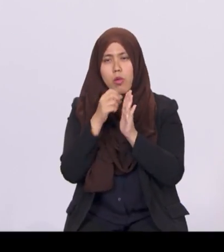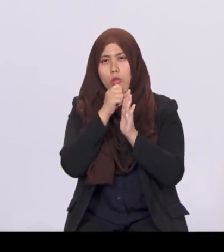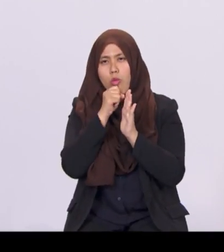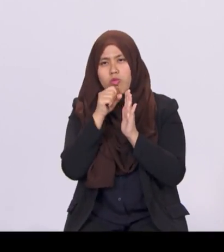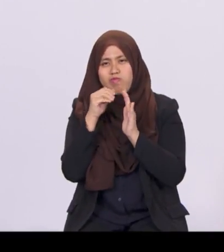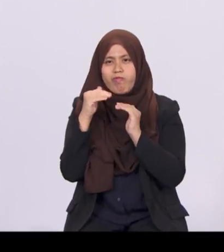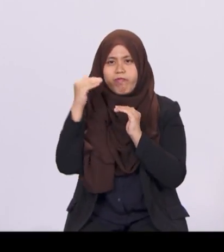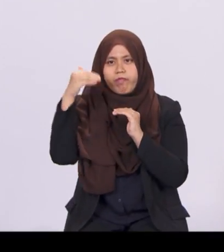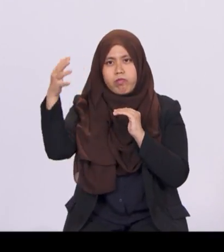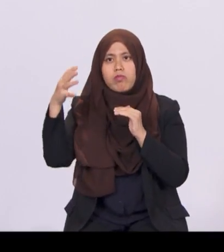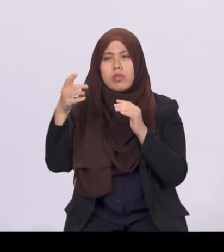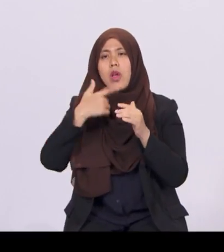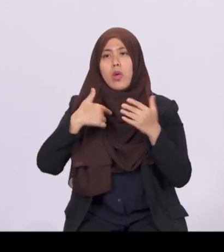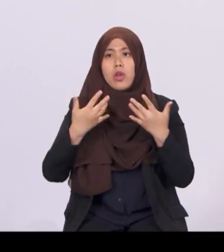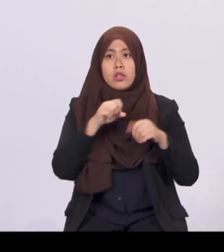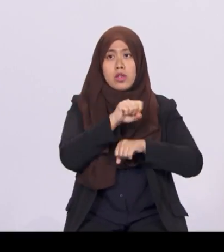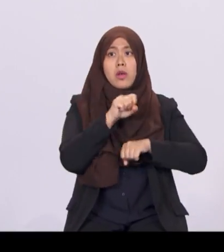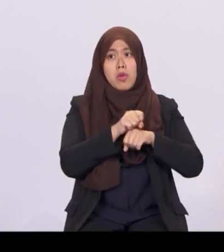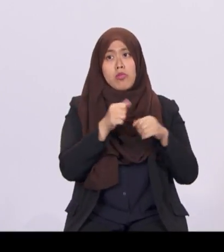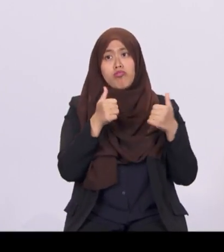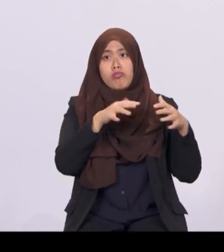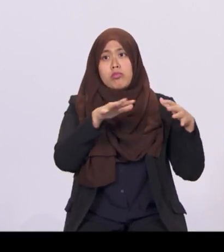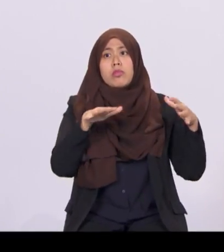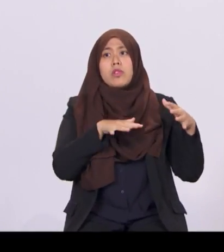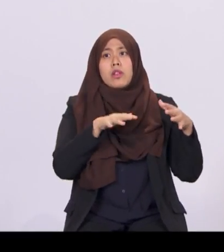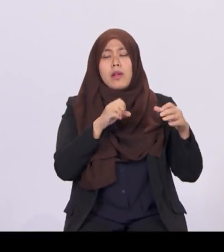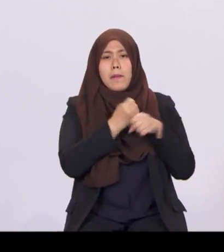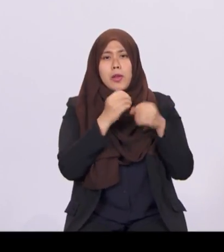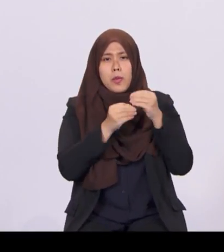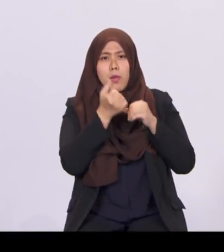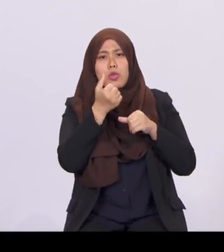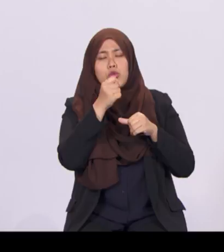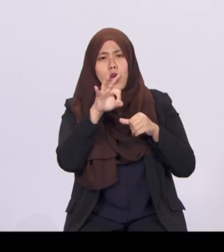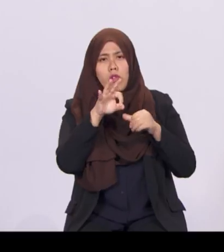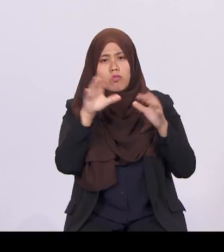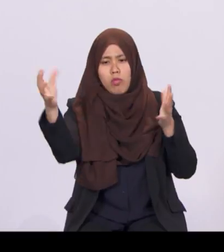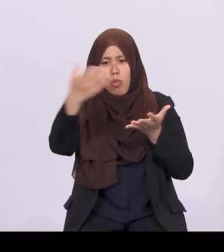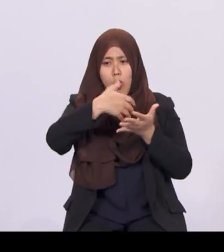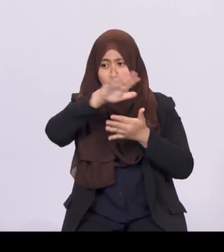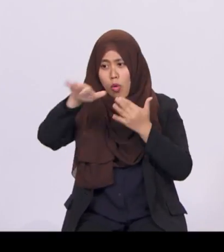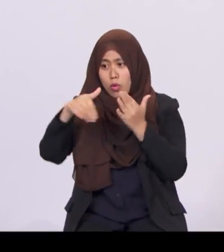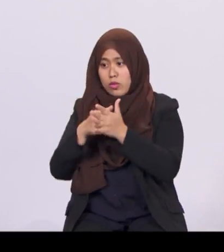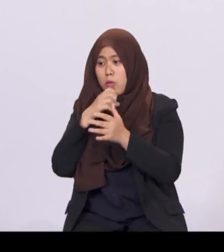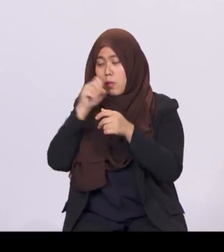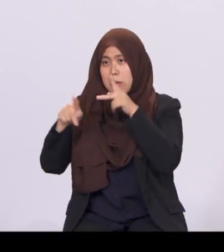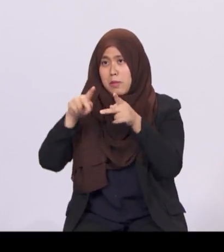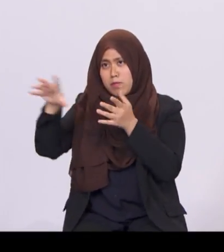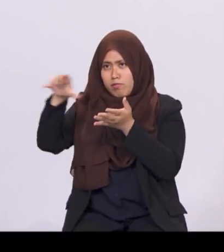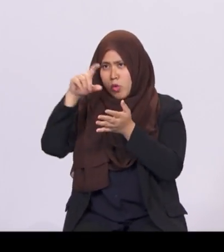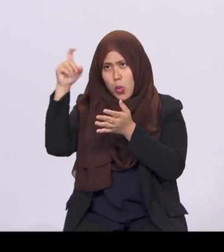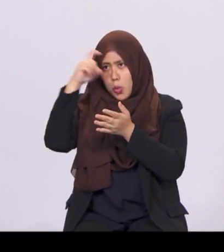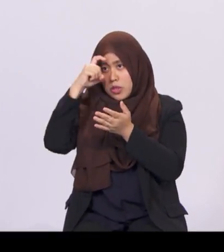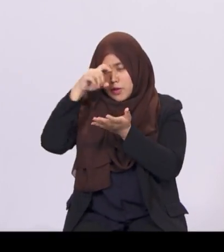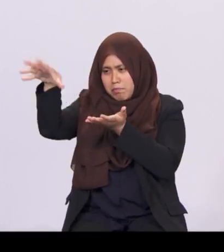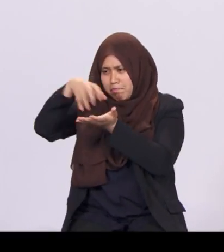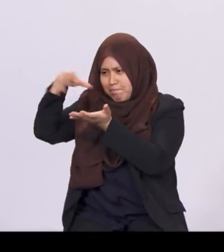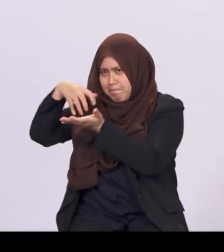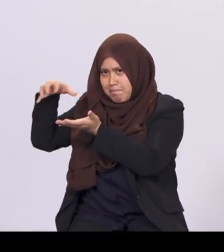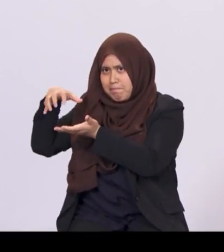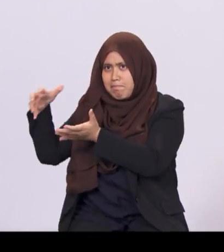We are well placed in Singapore to make the most of the collective wisdom of our seniors, but we must also be prepared for the challenges of an